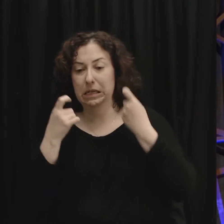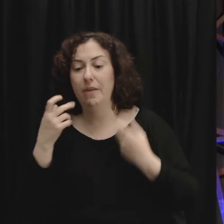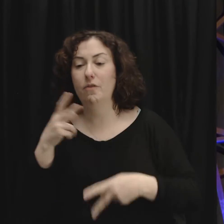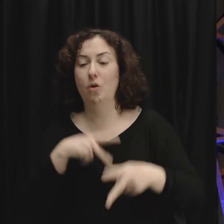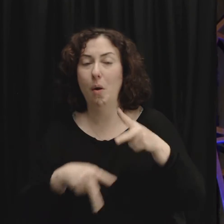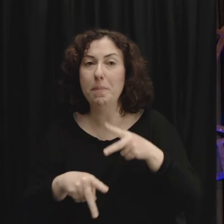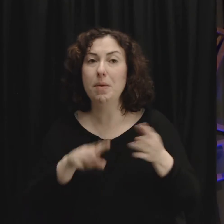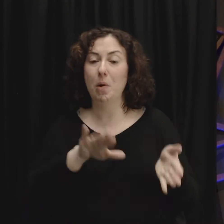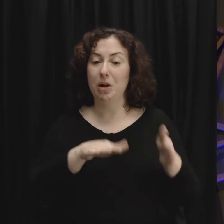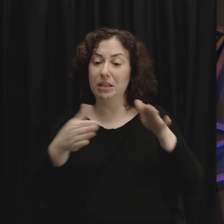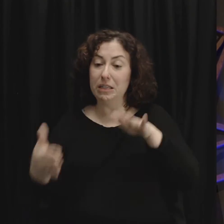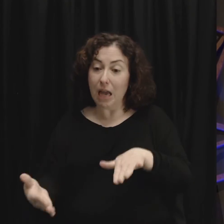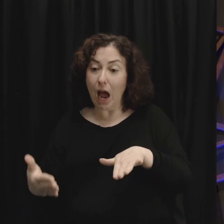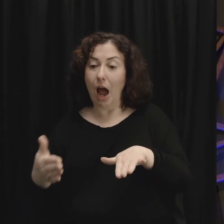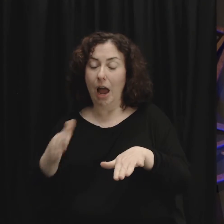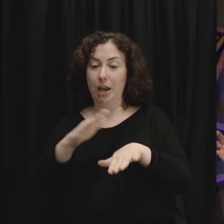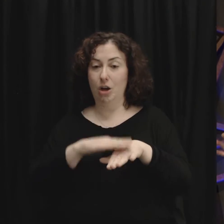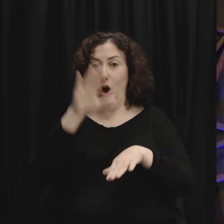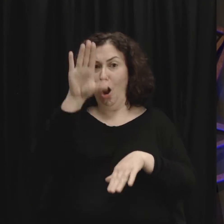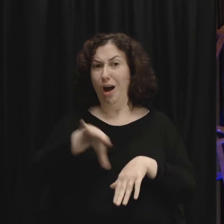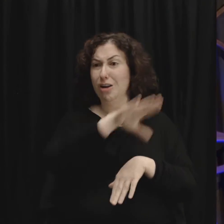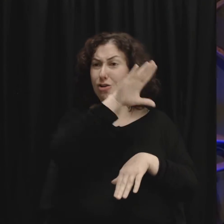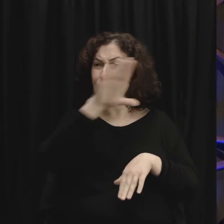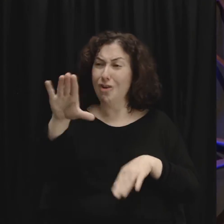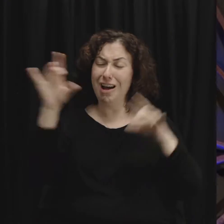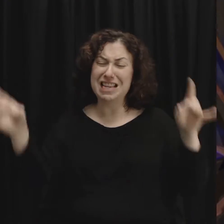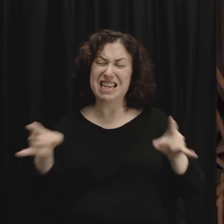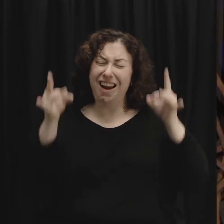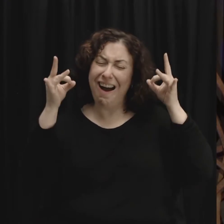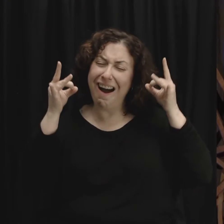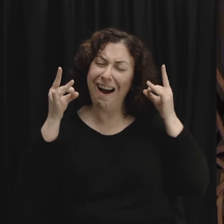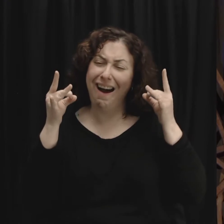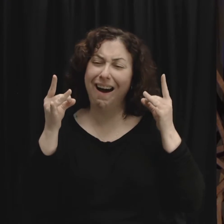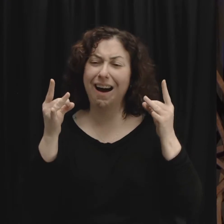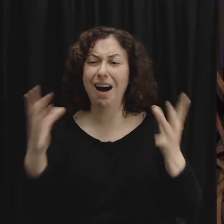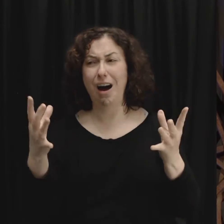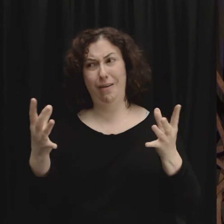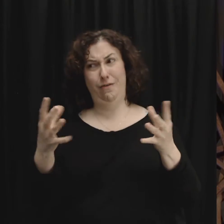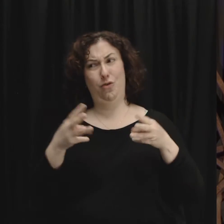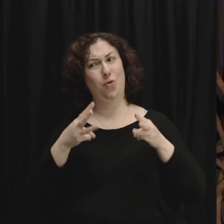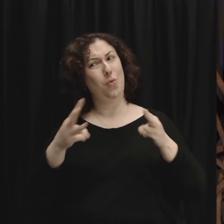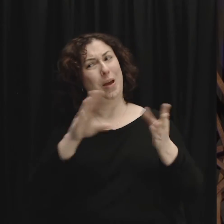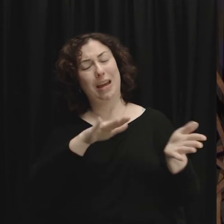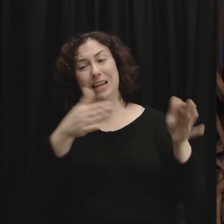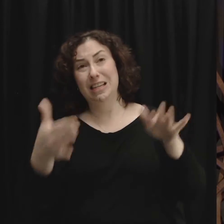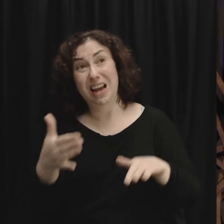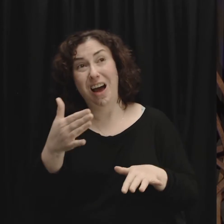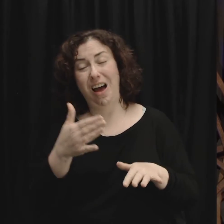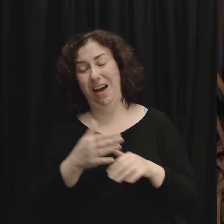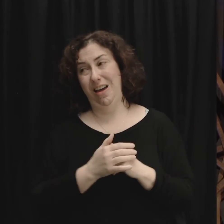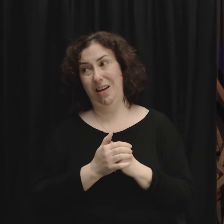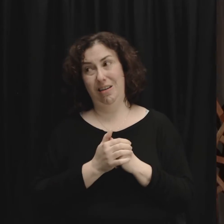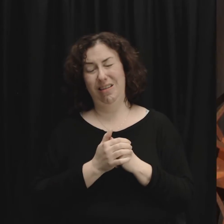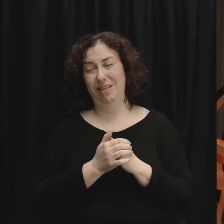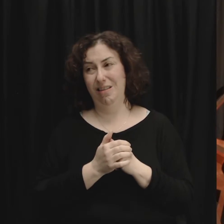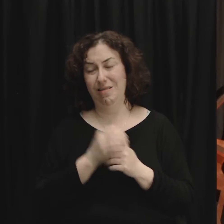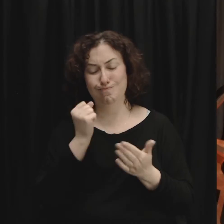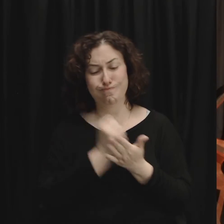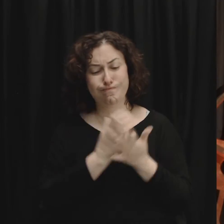life on a cross in the most unbelievable excruciating way of dying he died a death of crucifixion on the cross